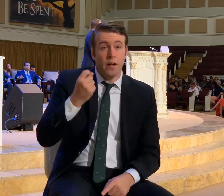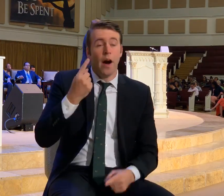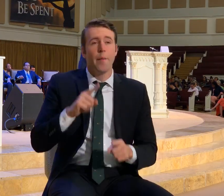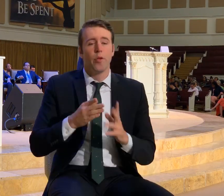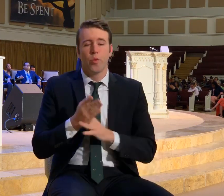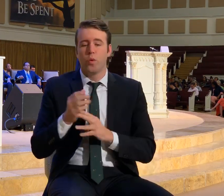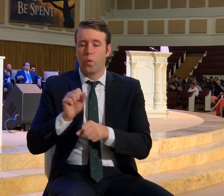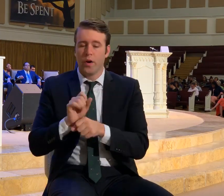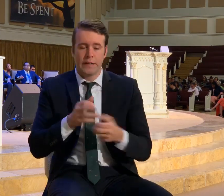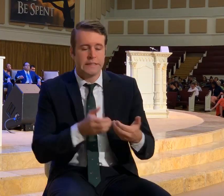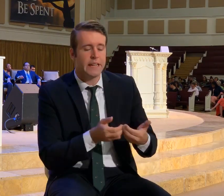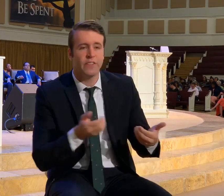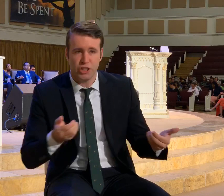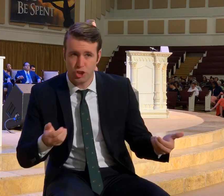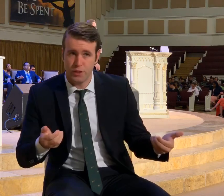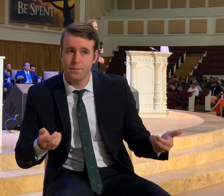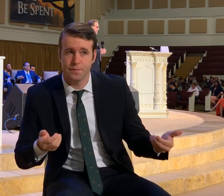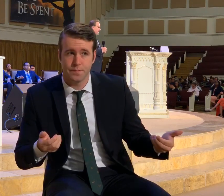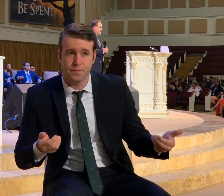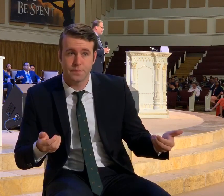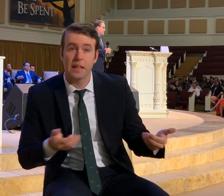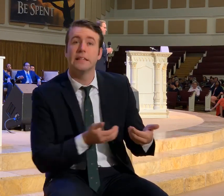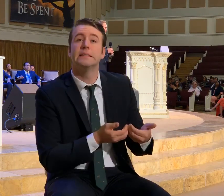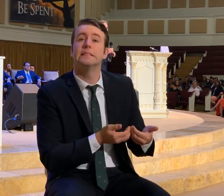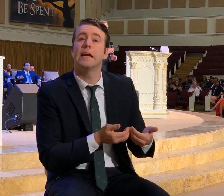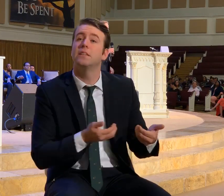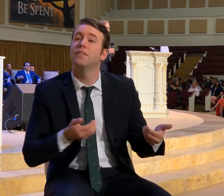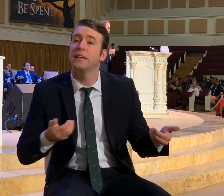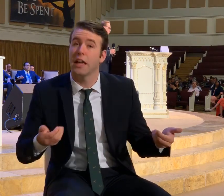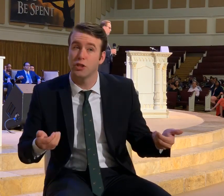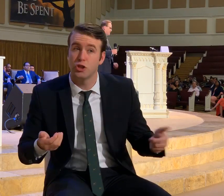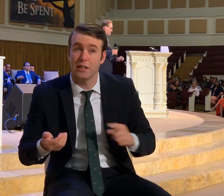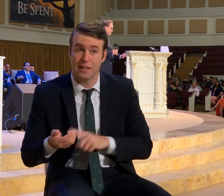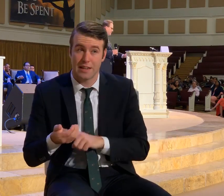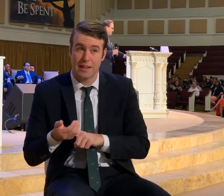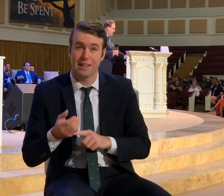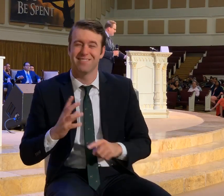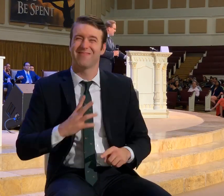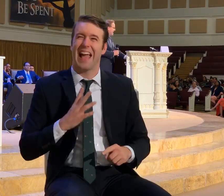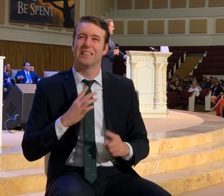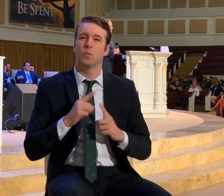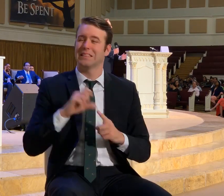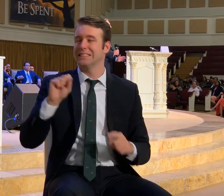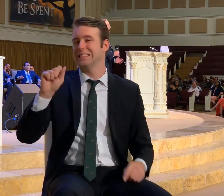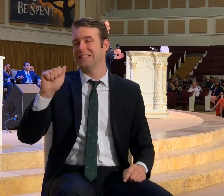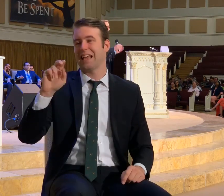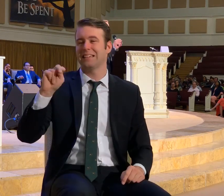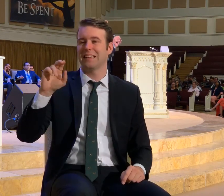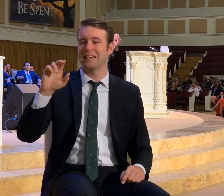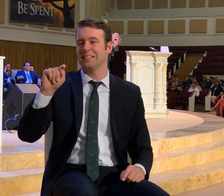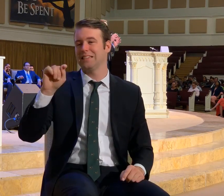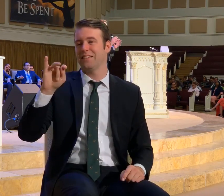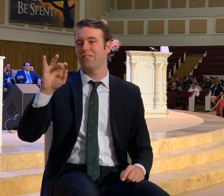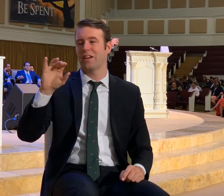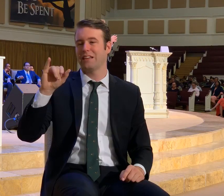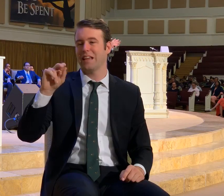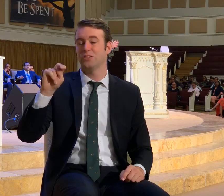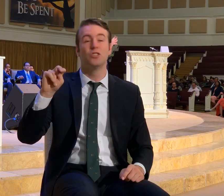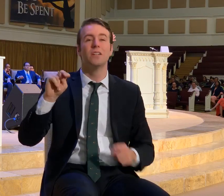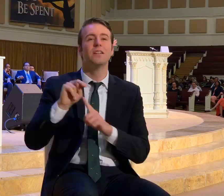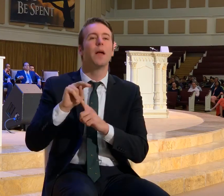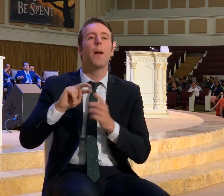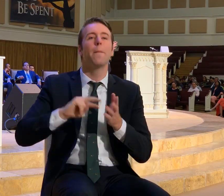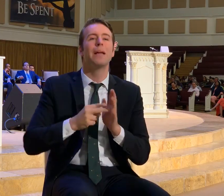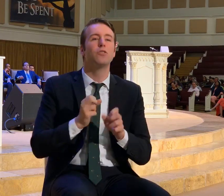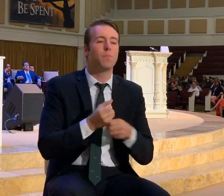of sanctification. Sanctification is a big fancy word that simply means the act of being